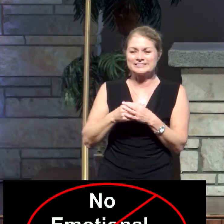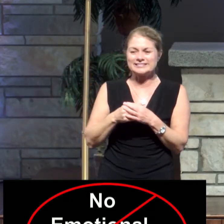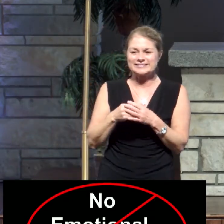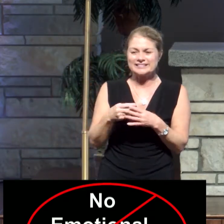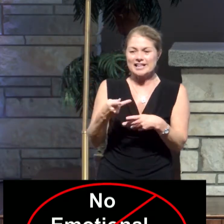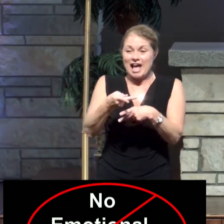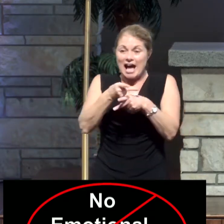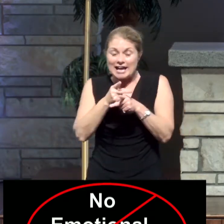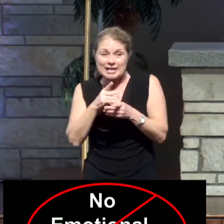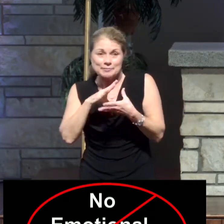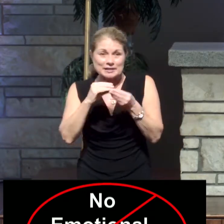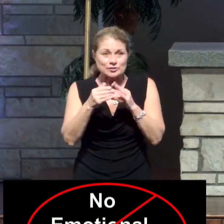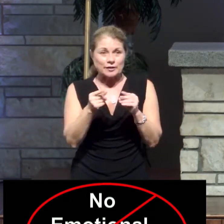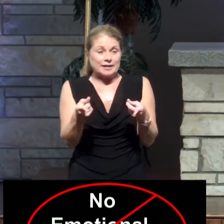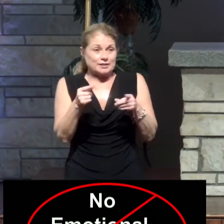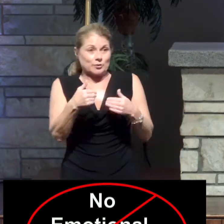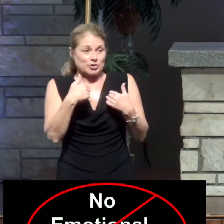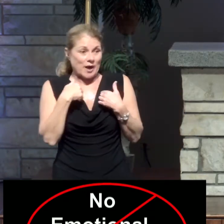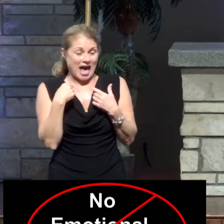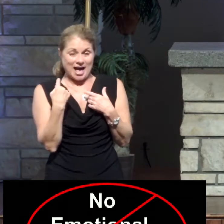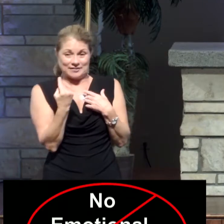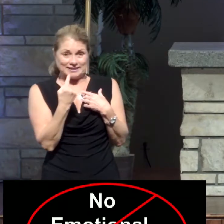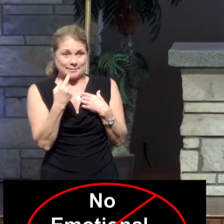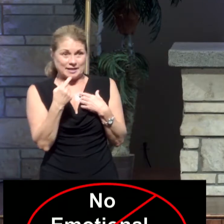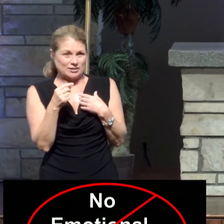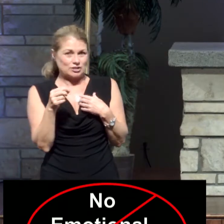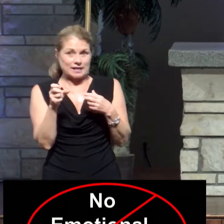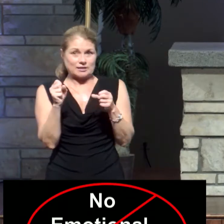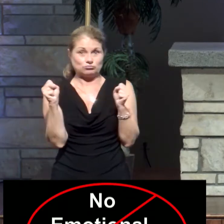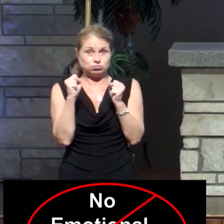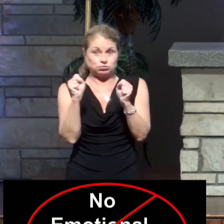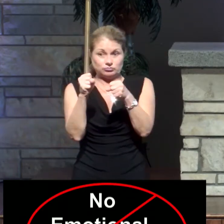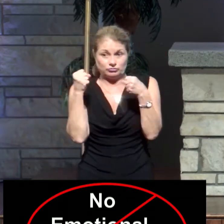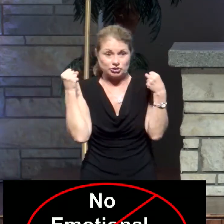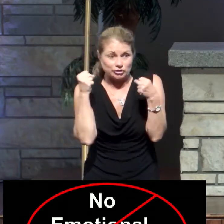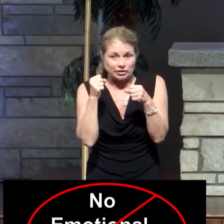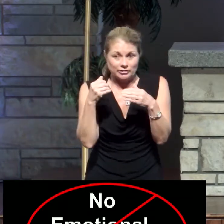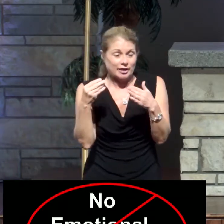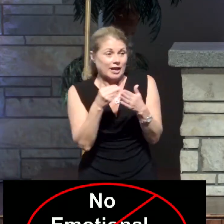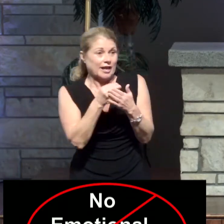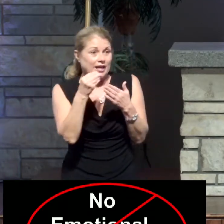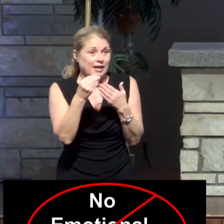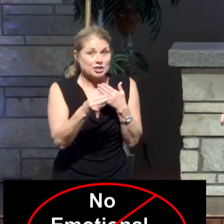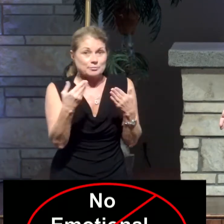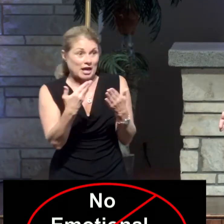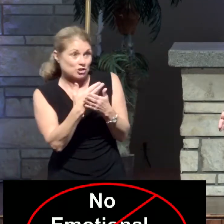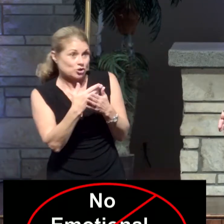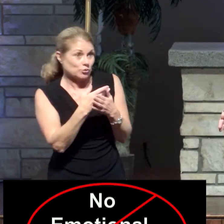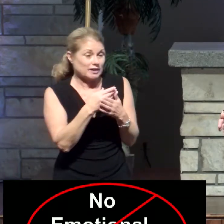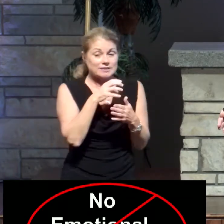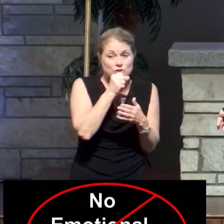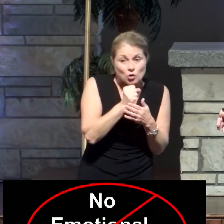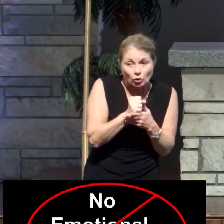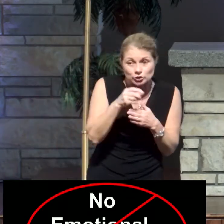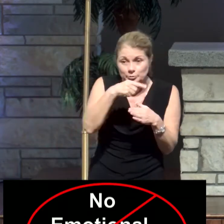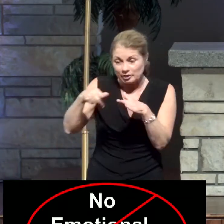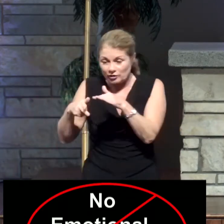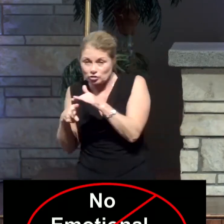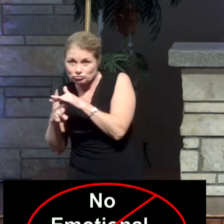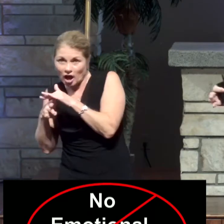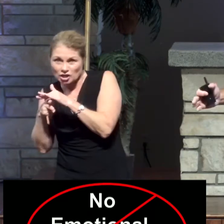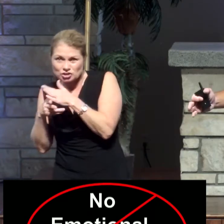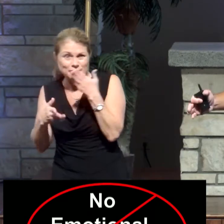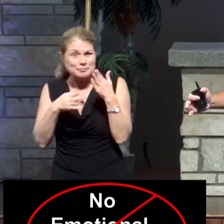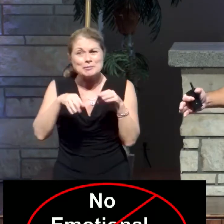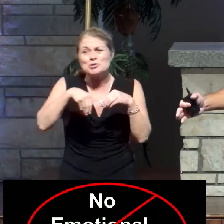keeping story is when you have something, like you've got that refrigerator and you bought a new refrigerator so you put the old one in the garage. You you could have